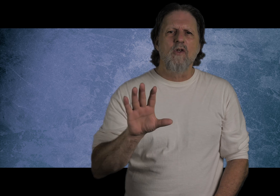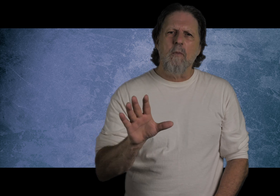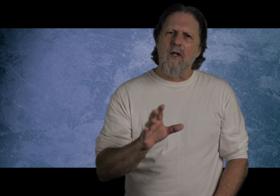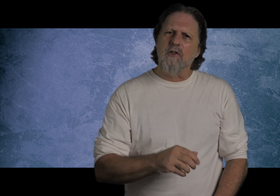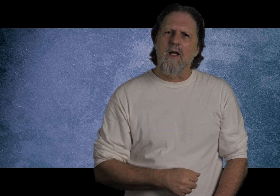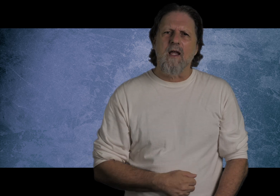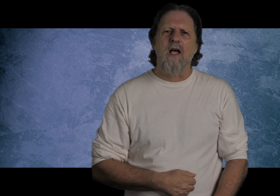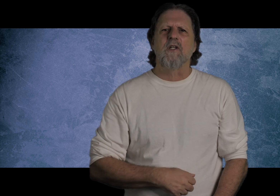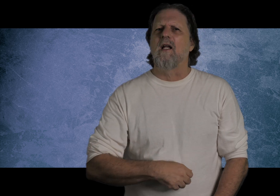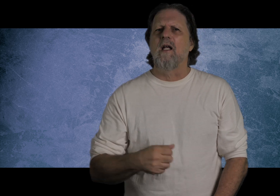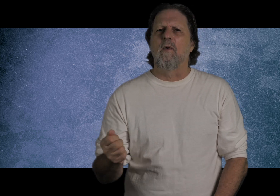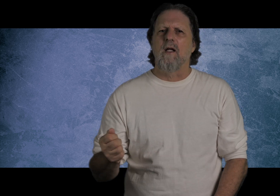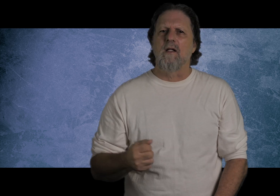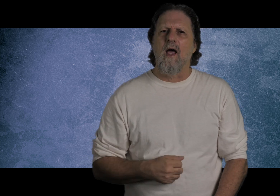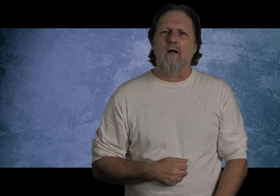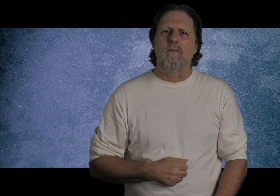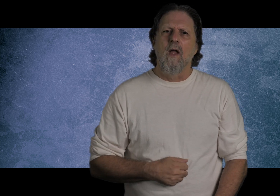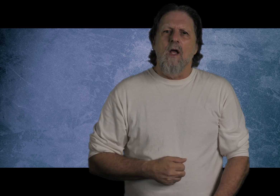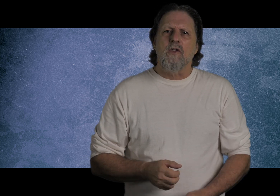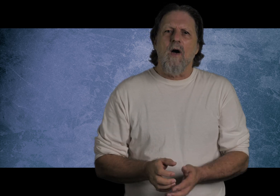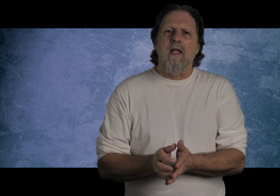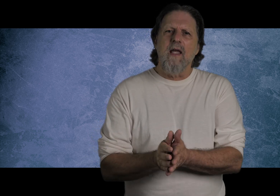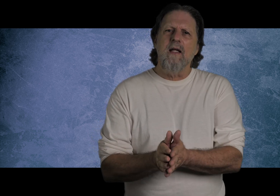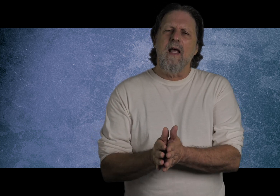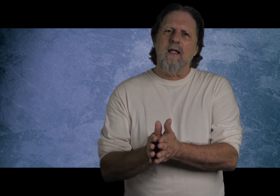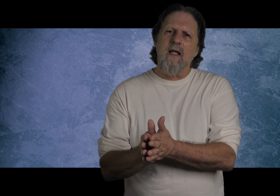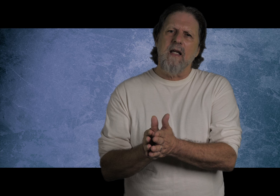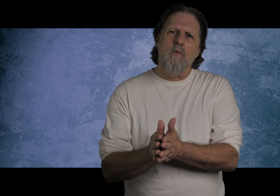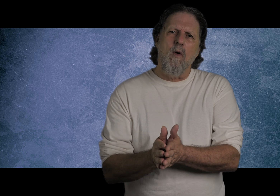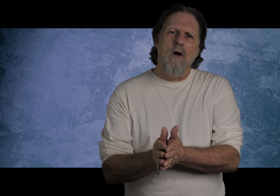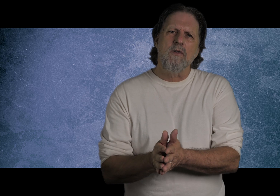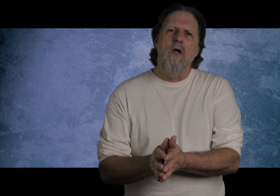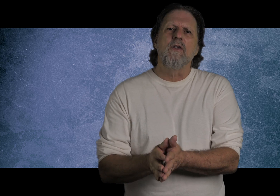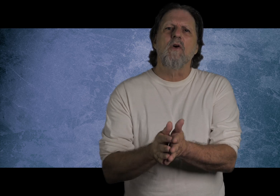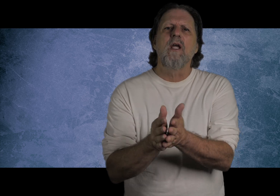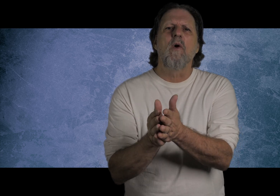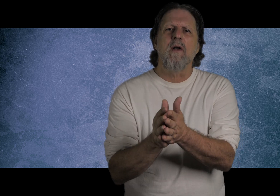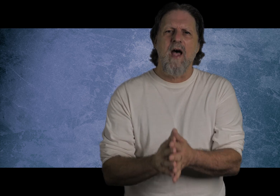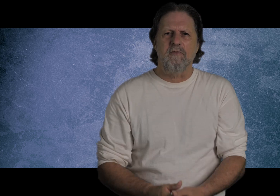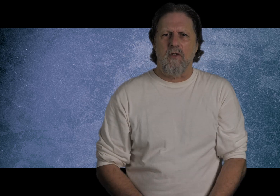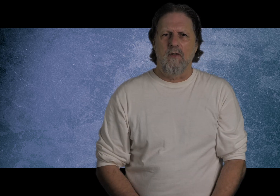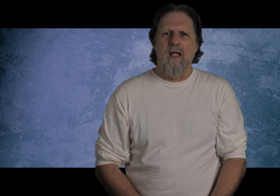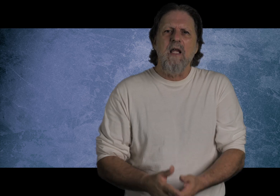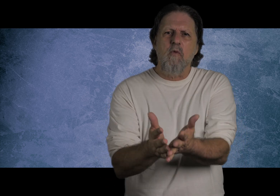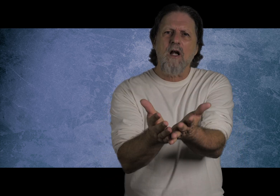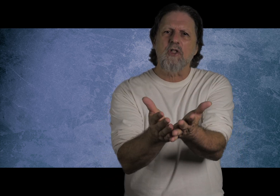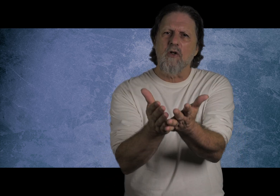no pleasure in casting anyone into hell. So again and again, he warns so he won't have to. He wants you